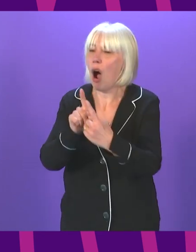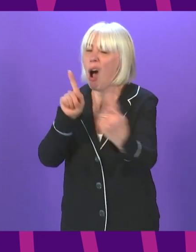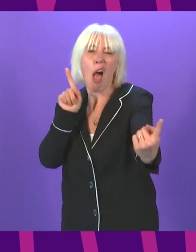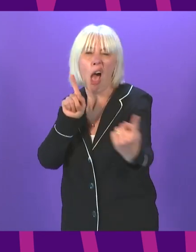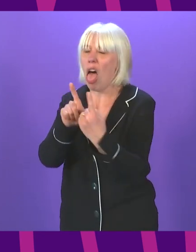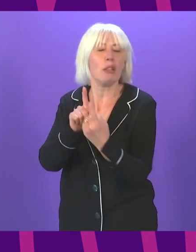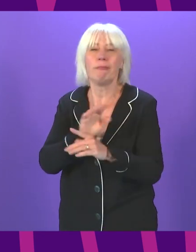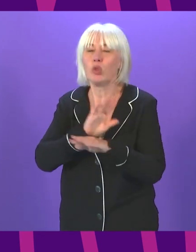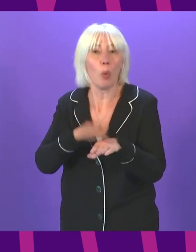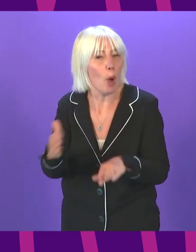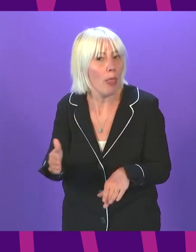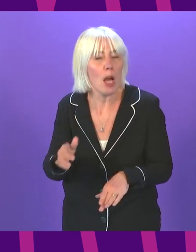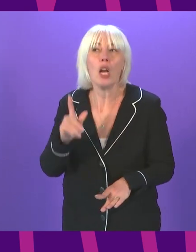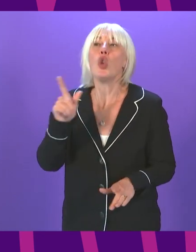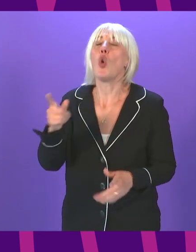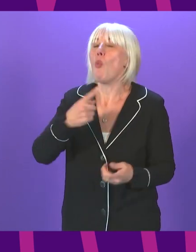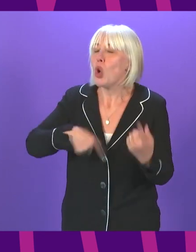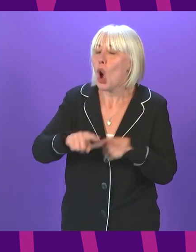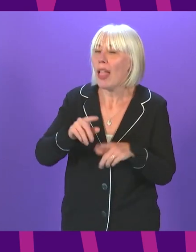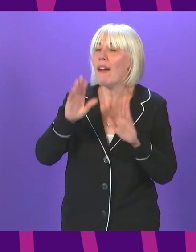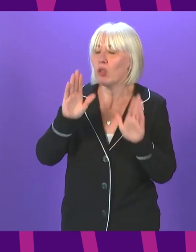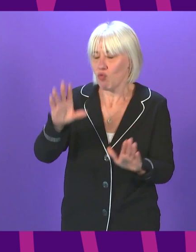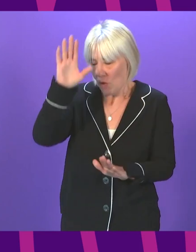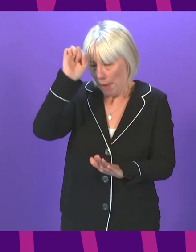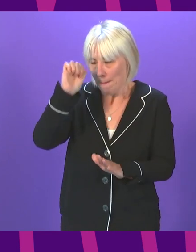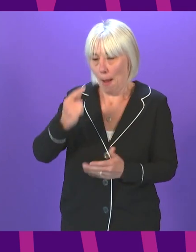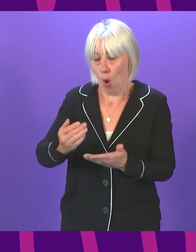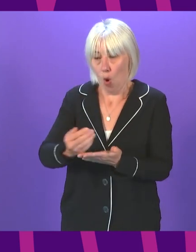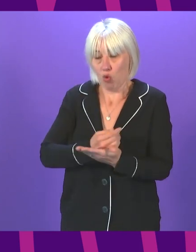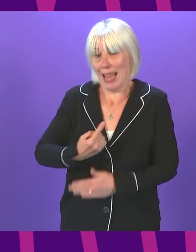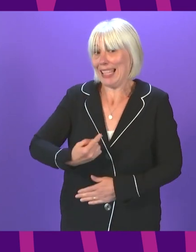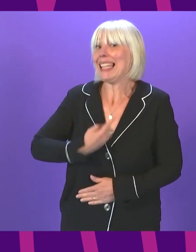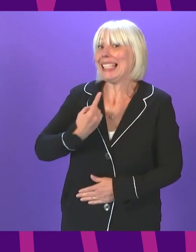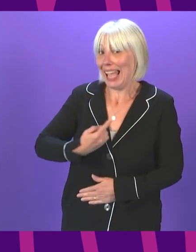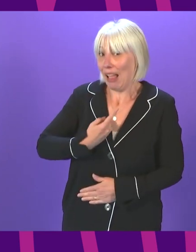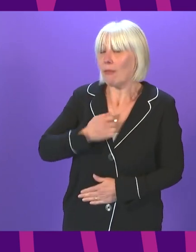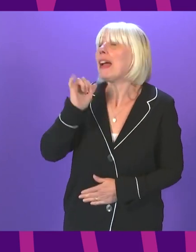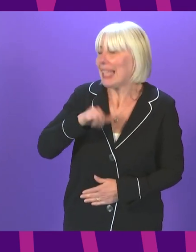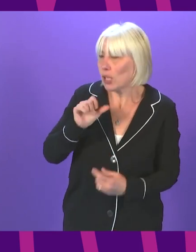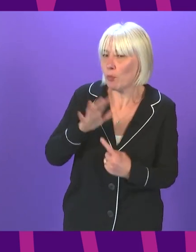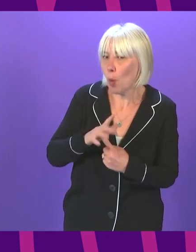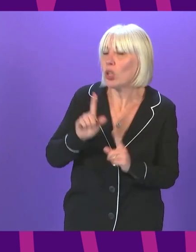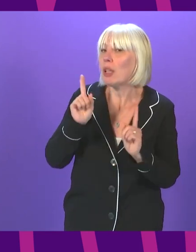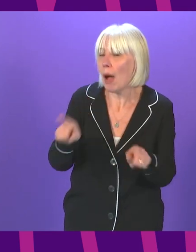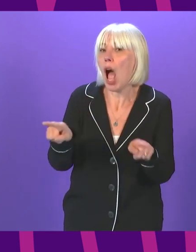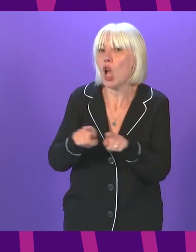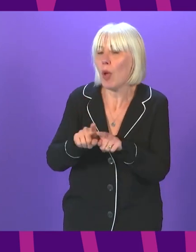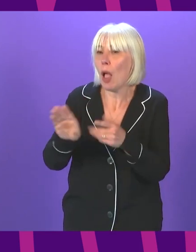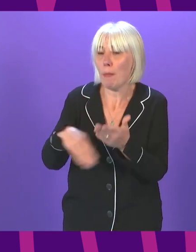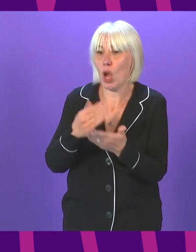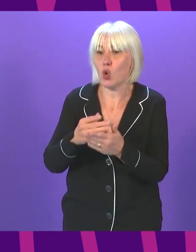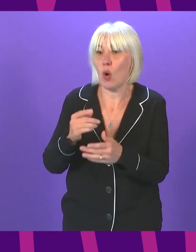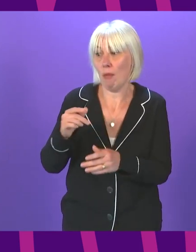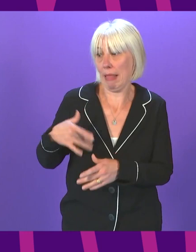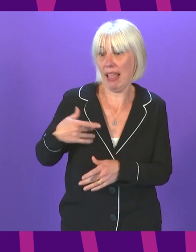for all of us. When we take basic precautions, we are not simply protecting ourselves, although we are and that is important, but we are also making life easier